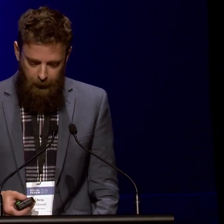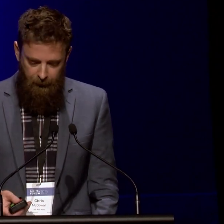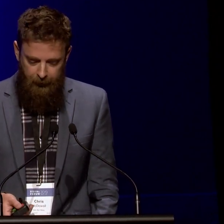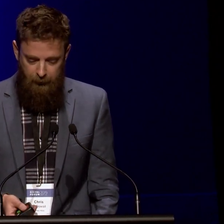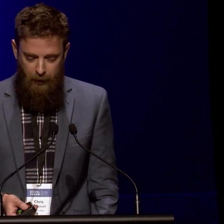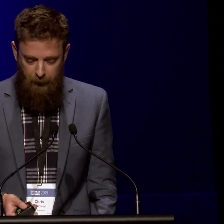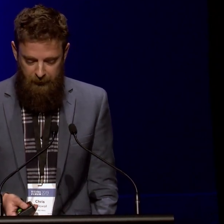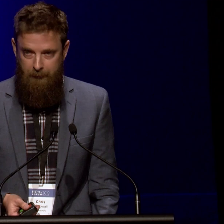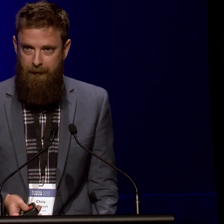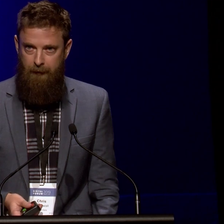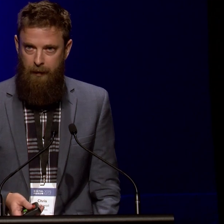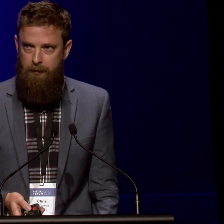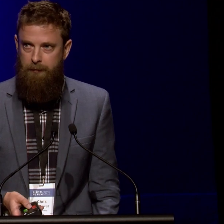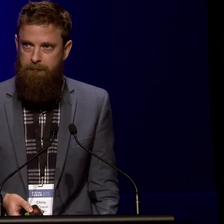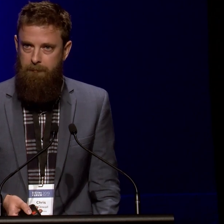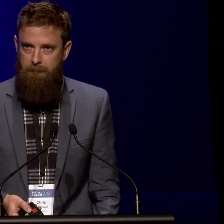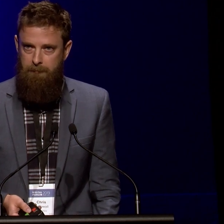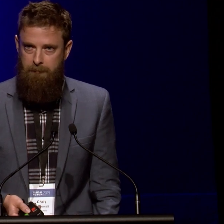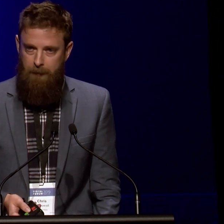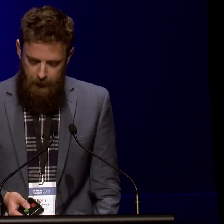Cartography is a troublesome endeavour.